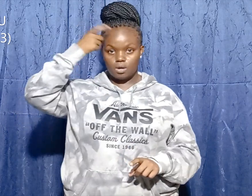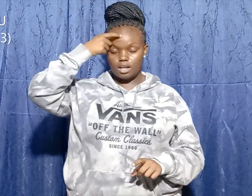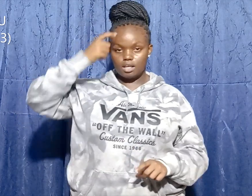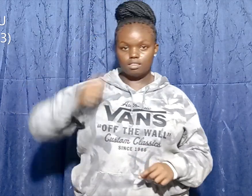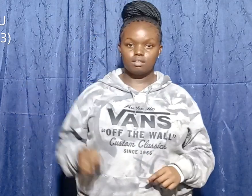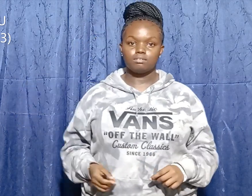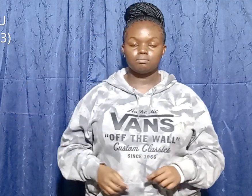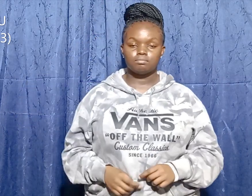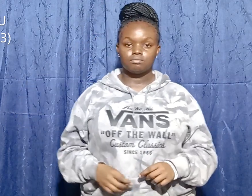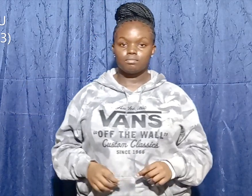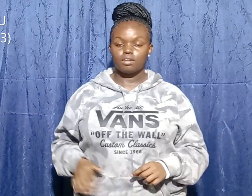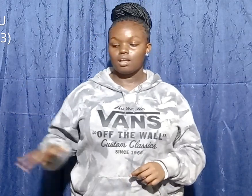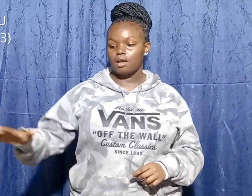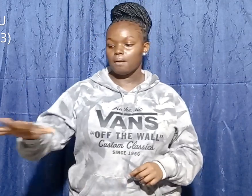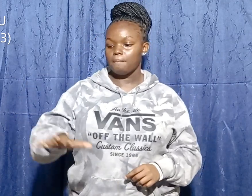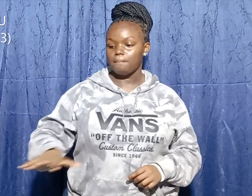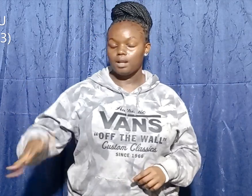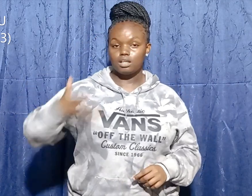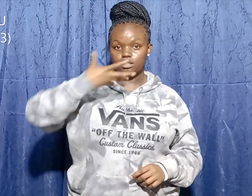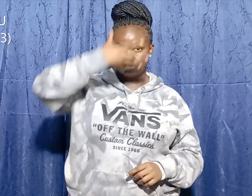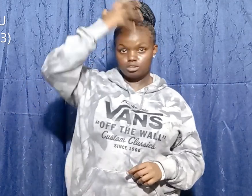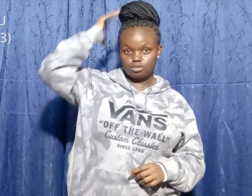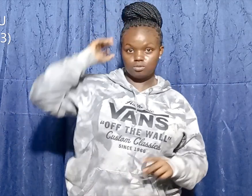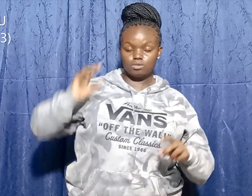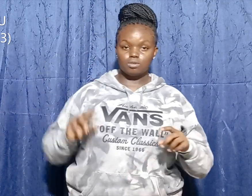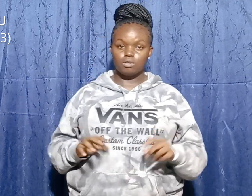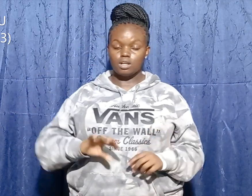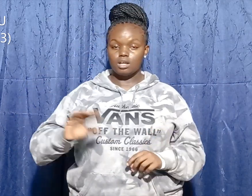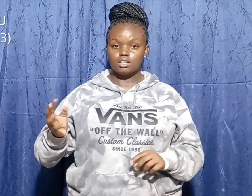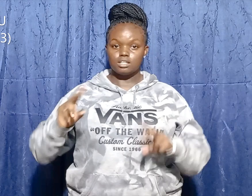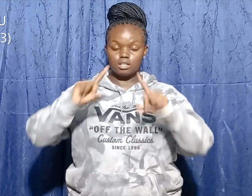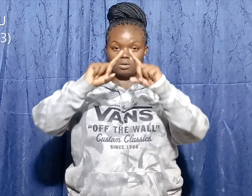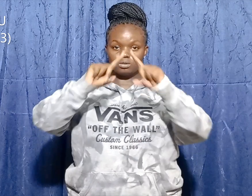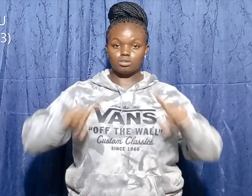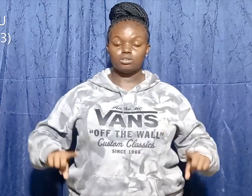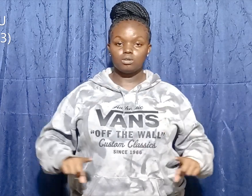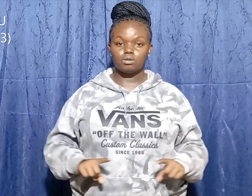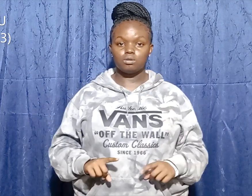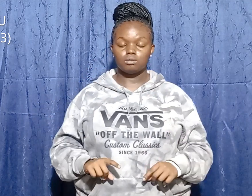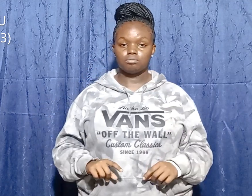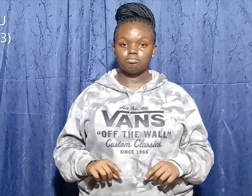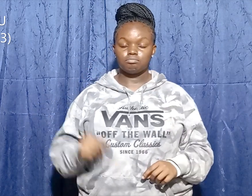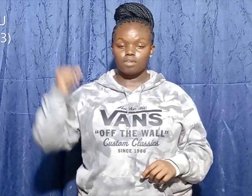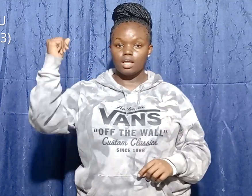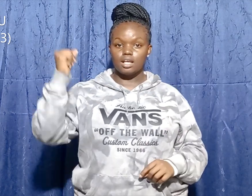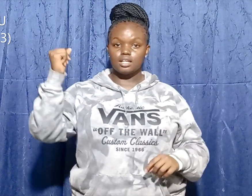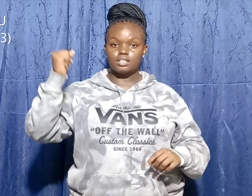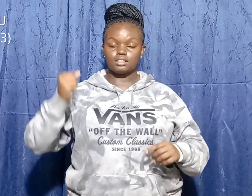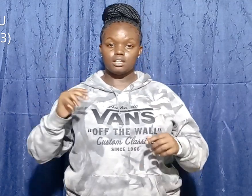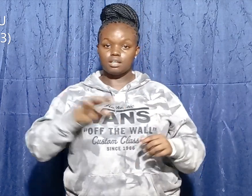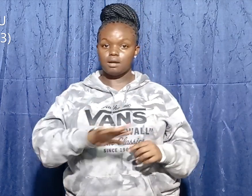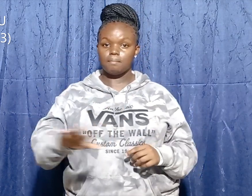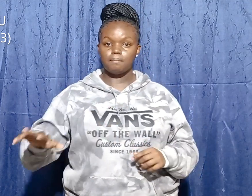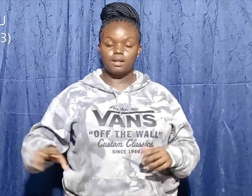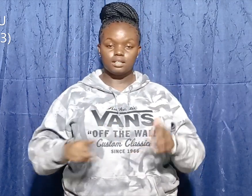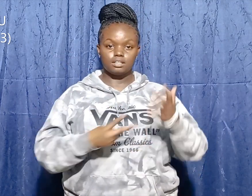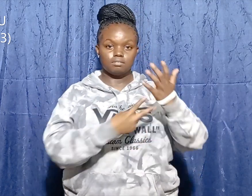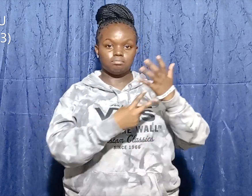In the place of Judah, Tamsoco, in Ezekiel, place Ephesda Mim where Philistines